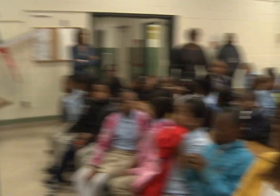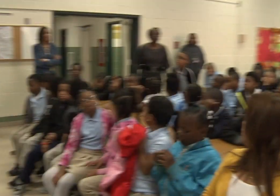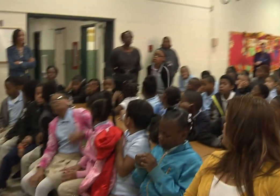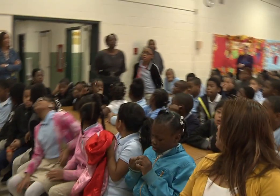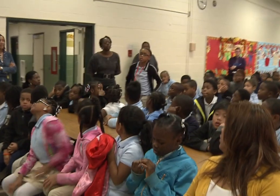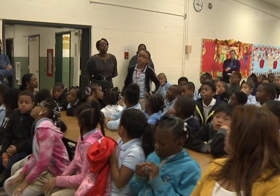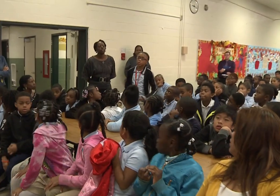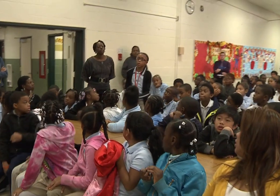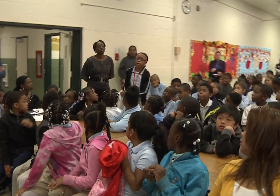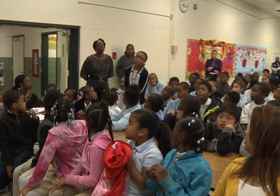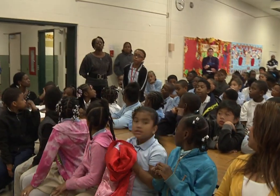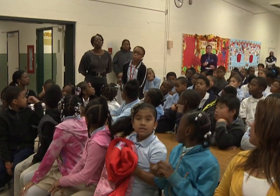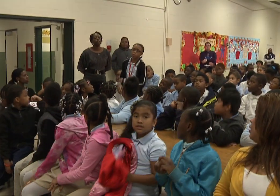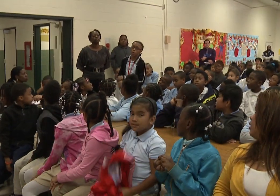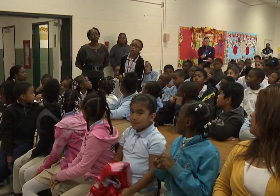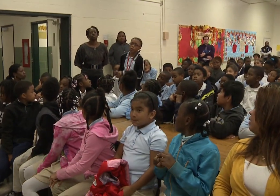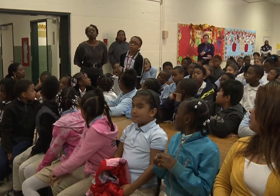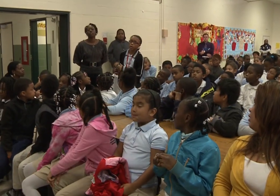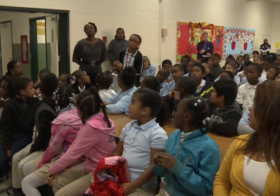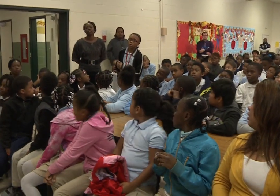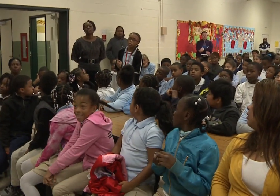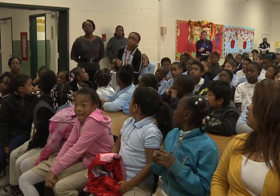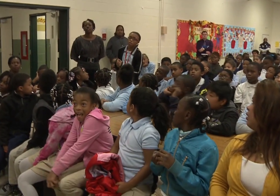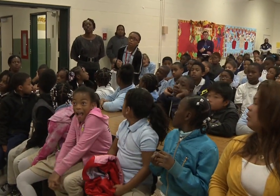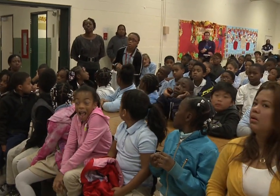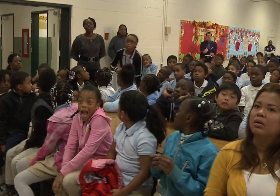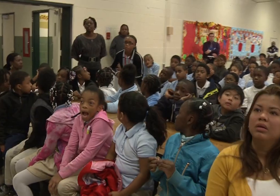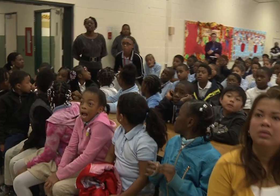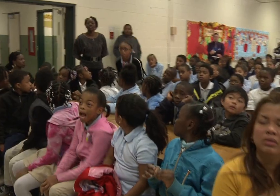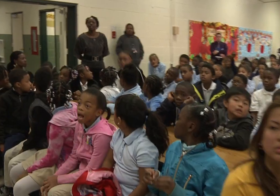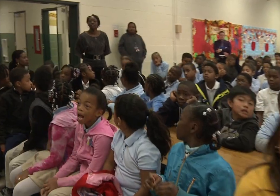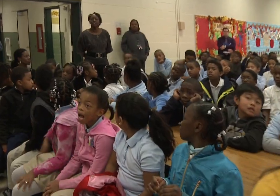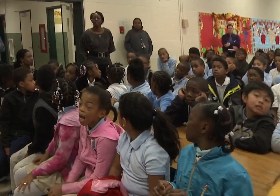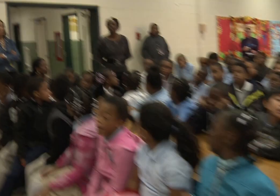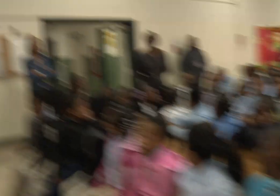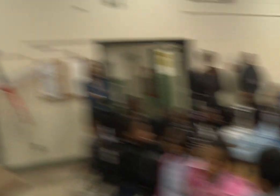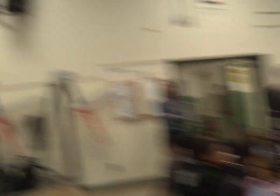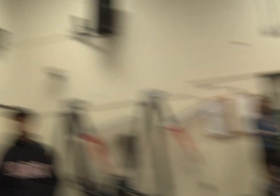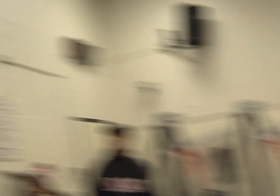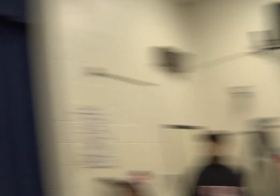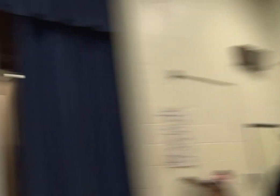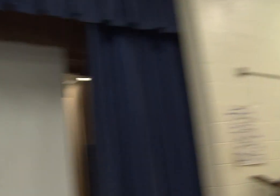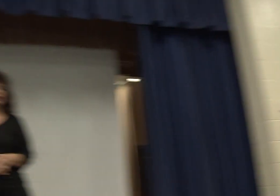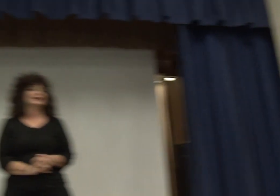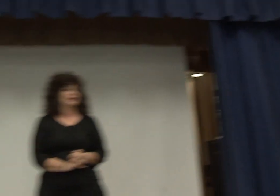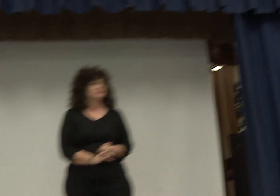Were you discouraged to have to rewrite my book? Yes.